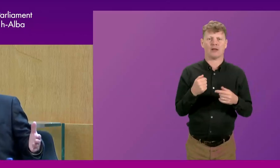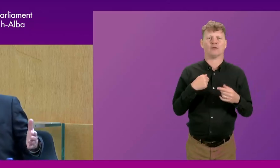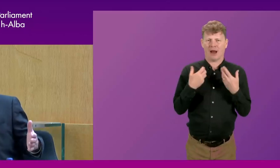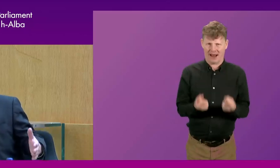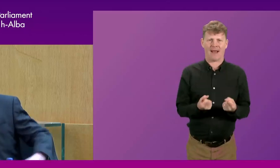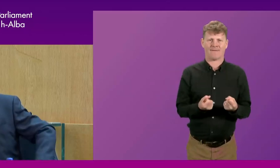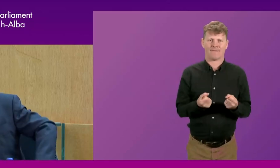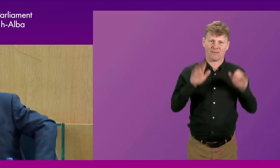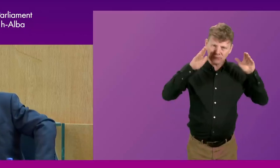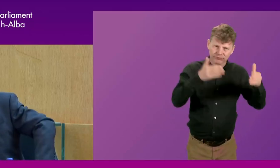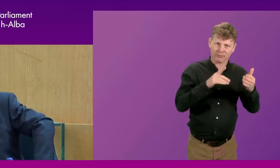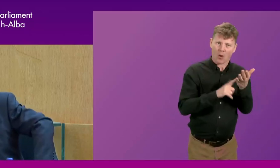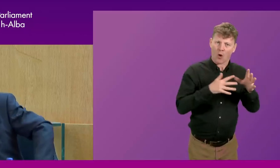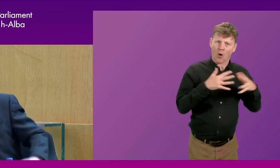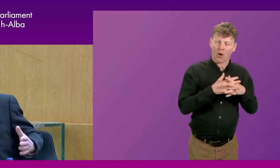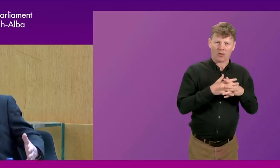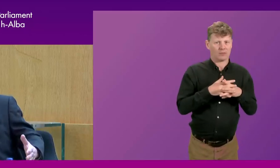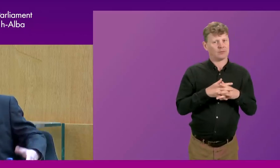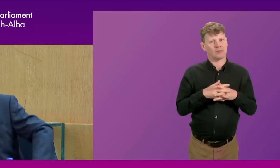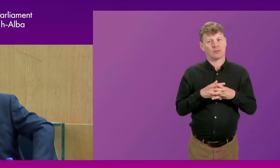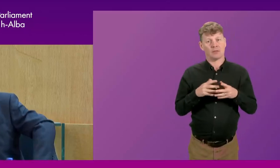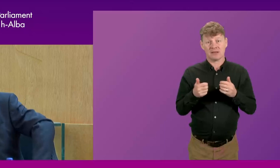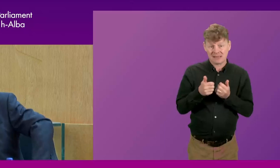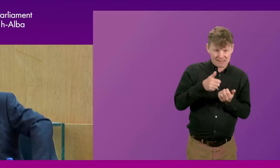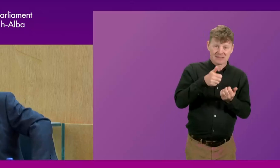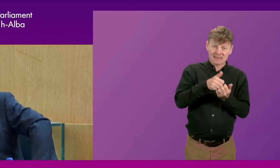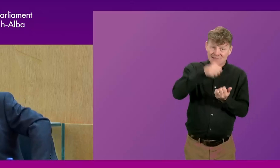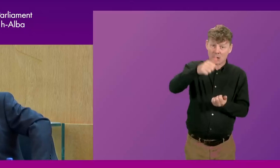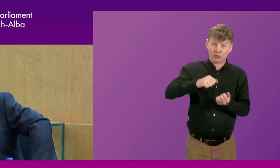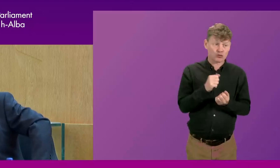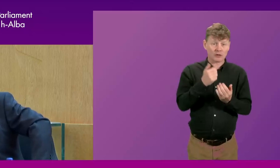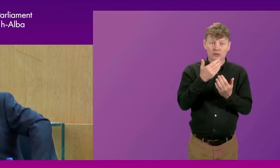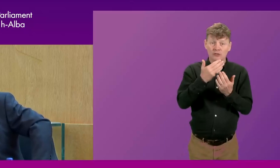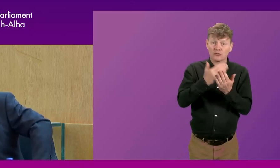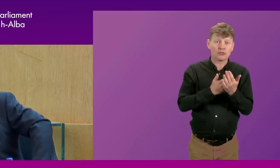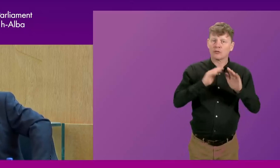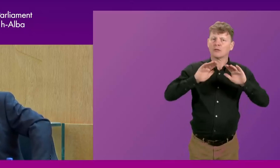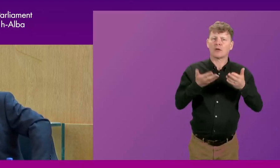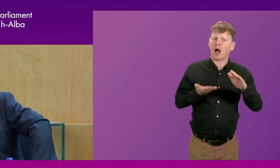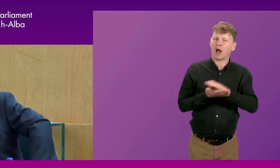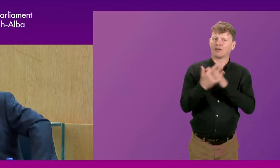have been possible for separate Scottish legislation at Westminster.